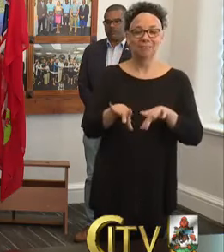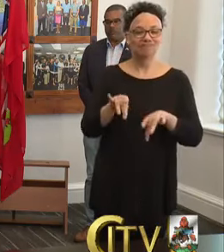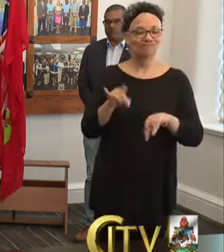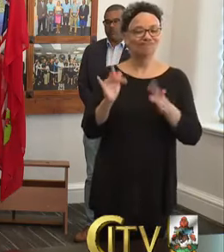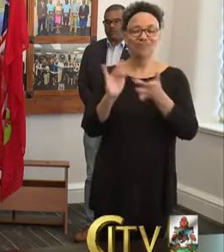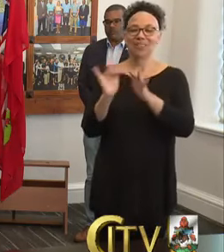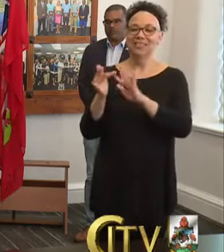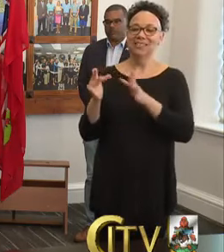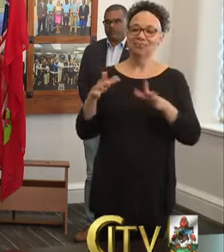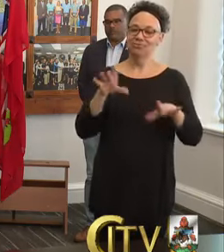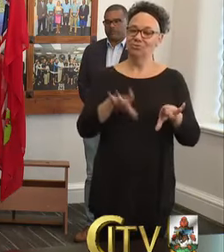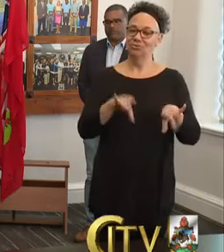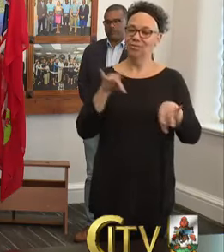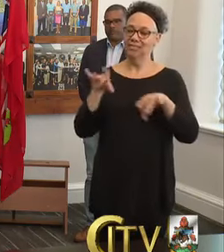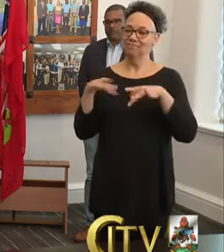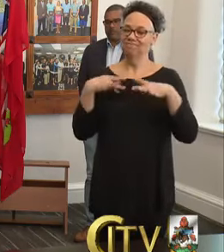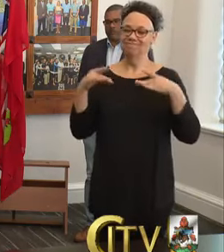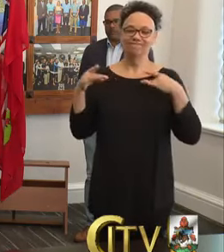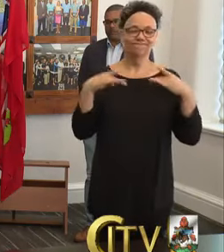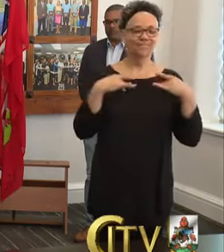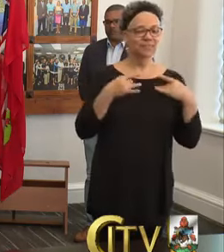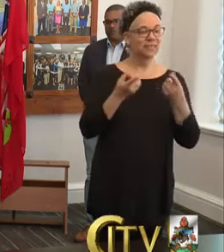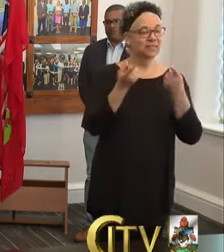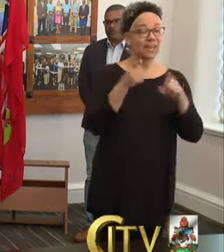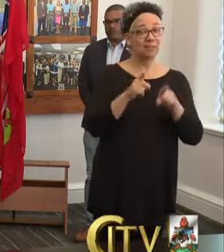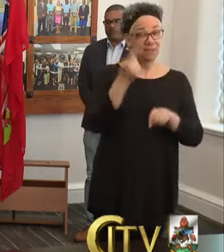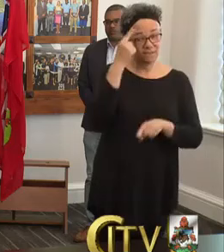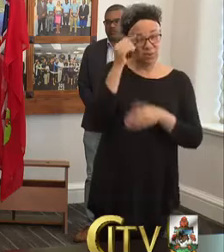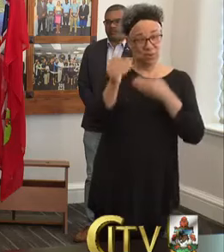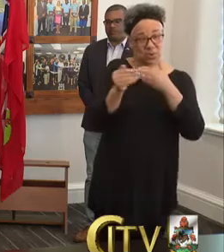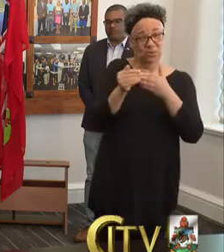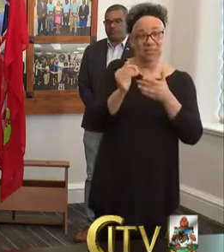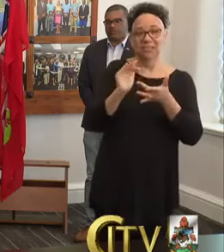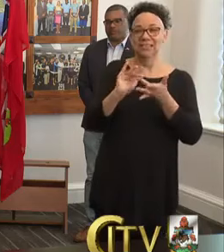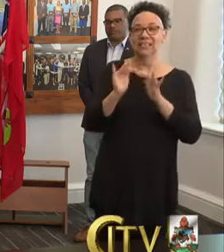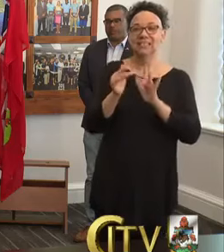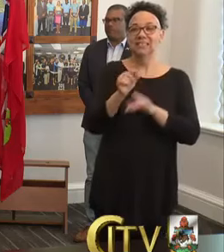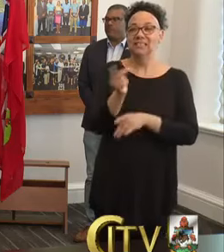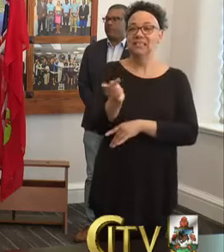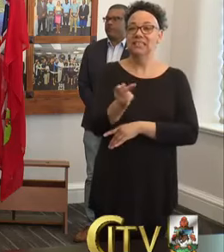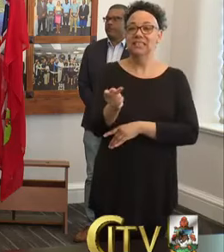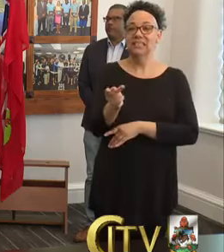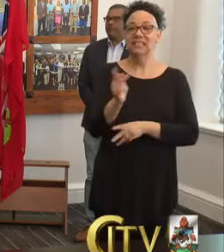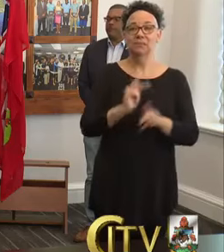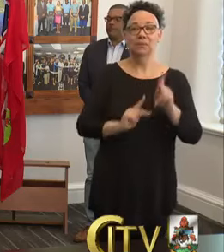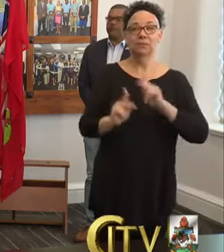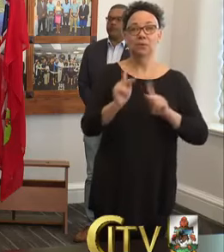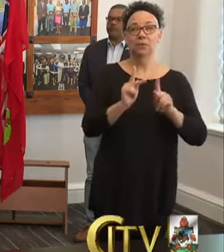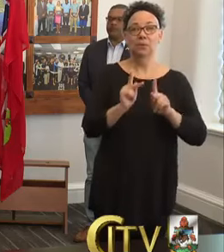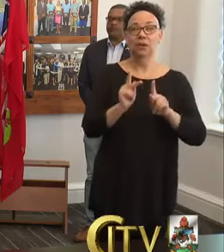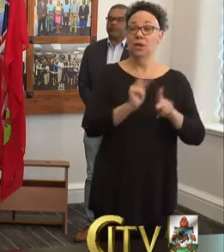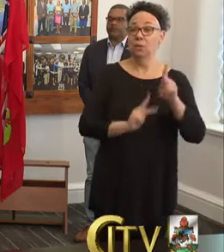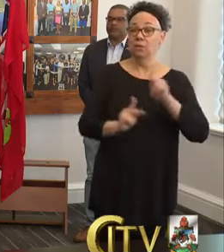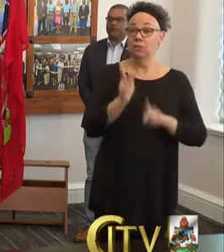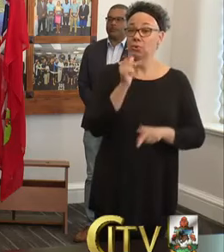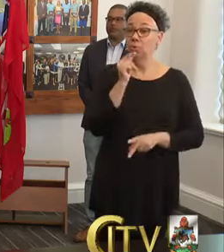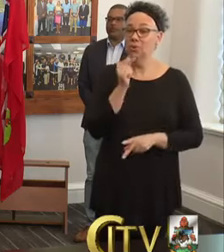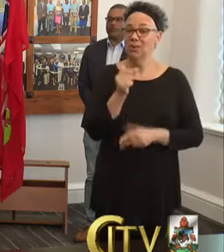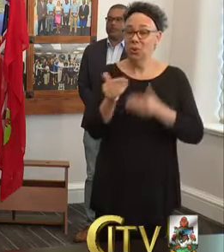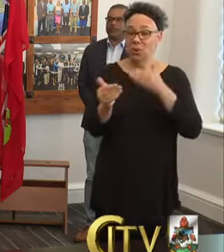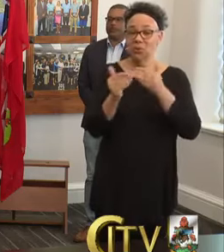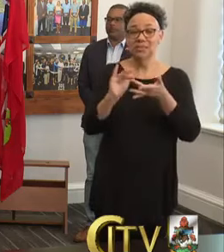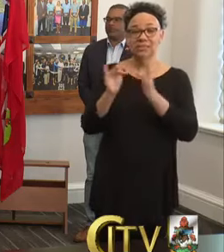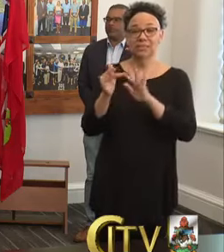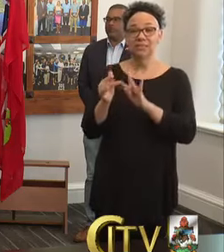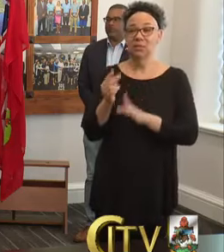for close contacts of those particular persons. Those particular persons who were close contacts of the two people that are